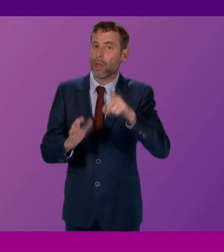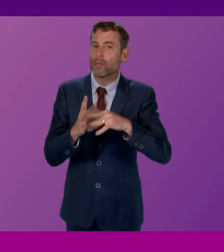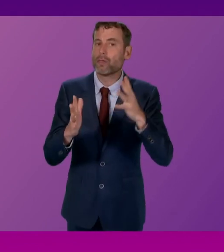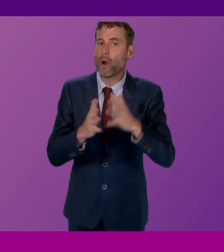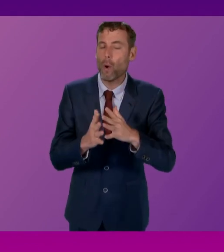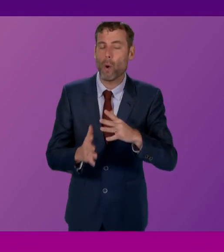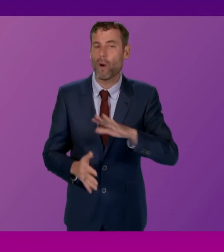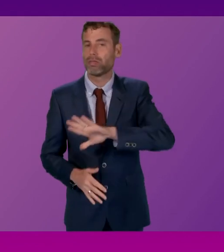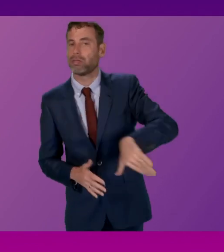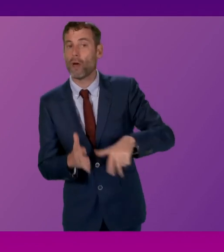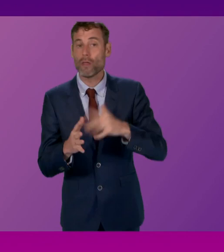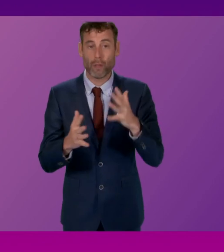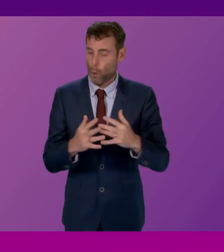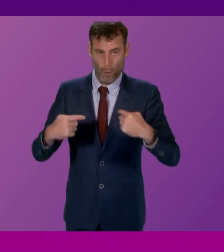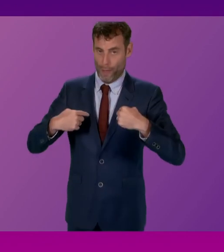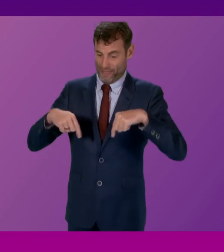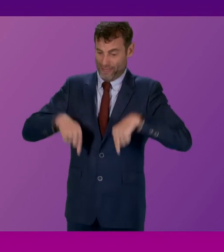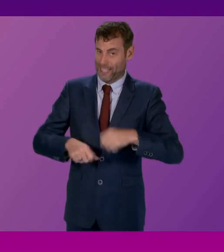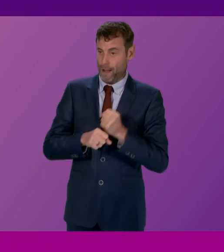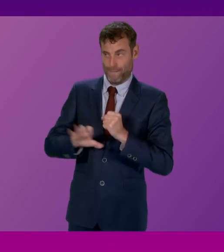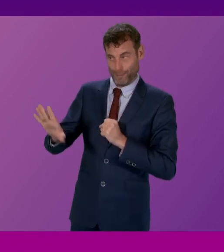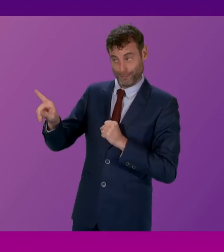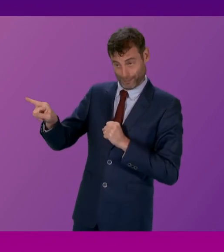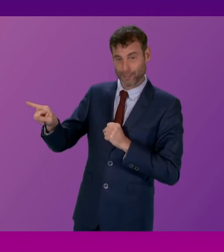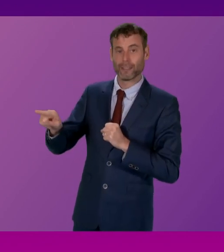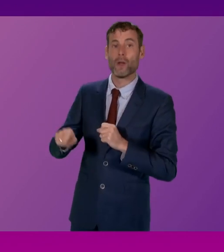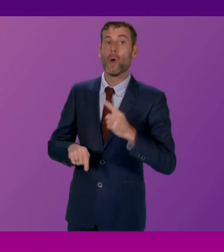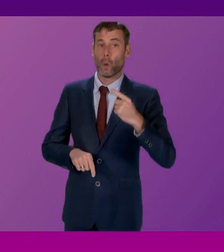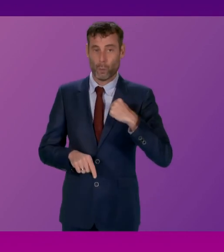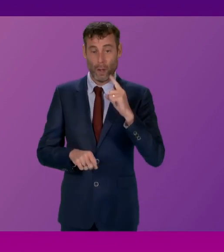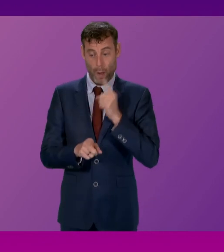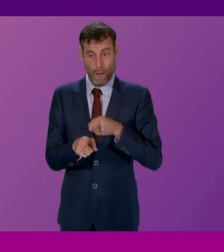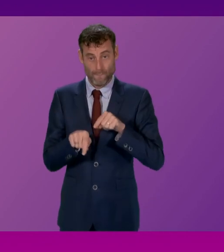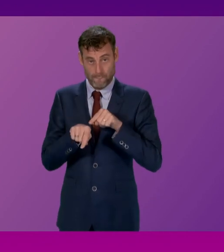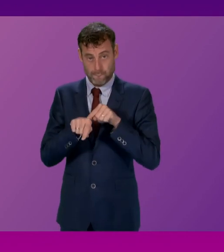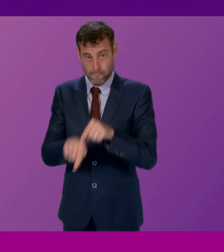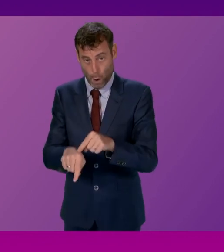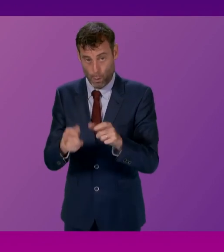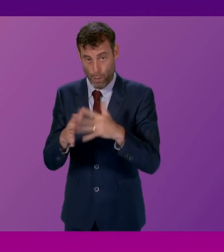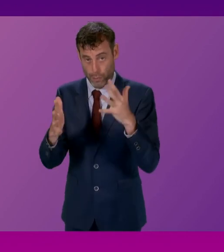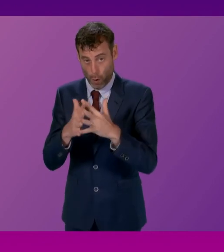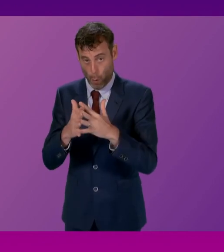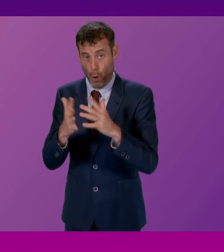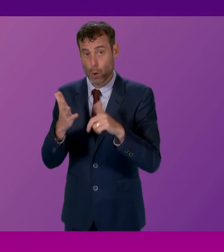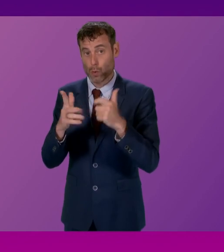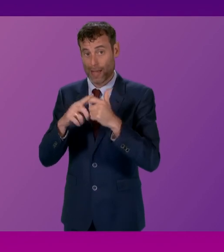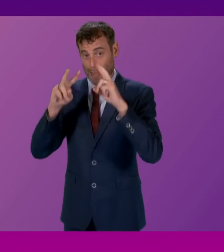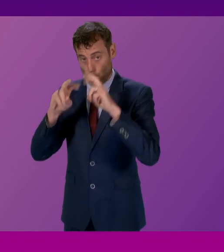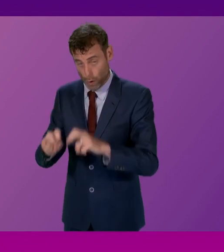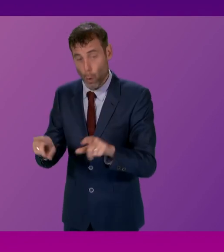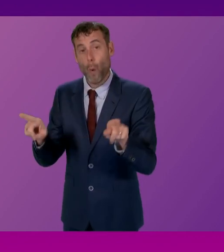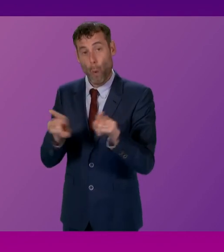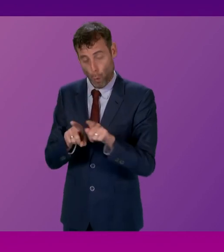law. We will comply with not only the law, we will comply and cooperate fully with both the UK inquiry and also the Scottish